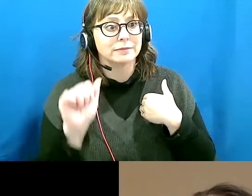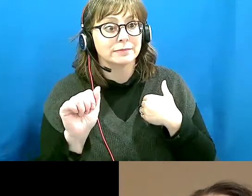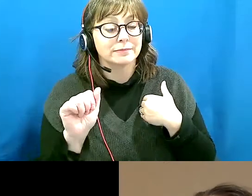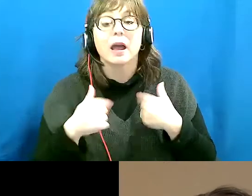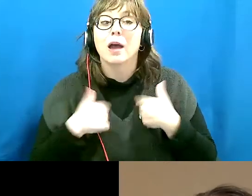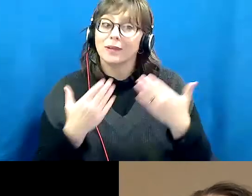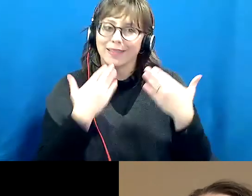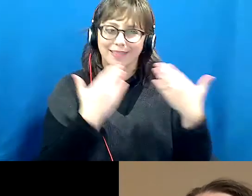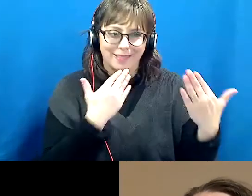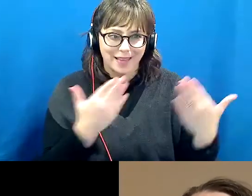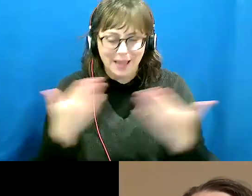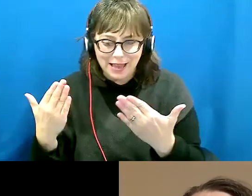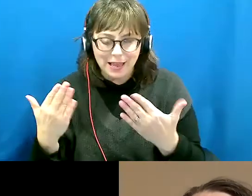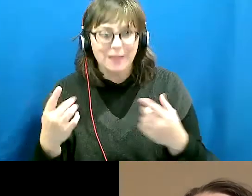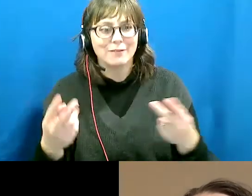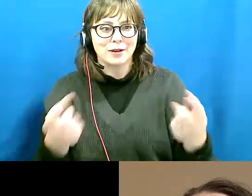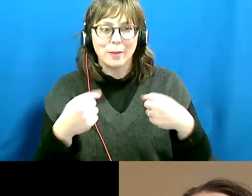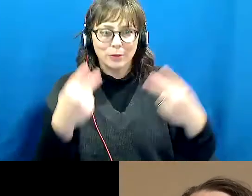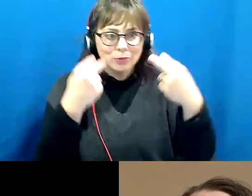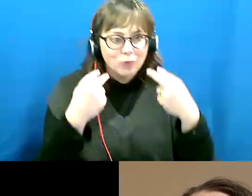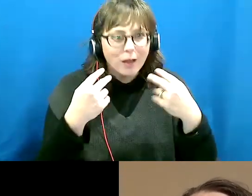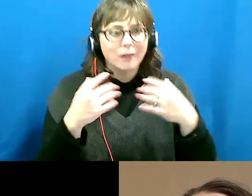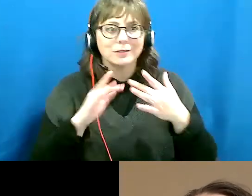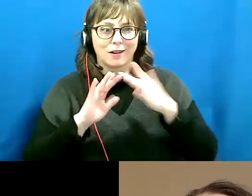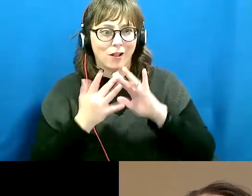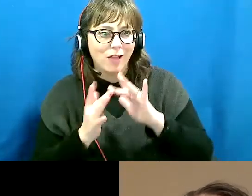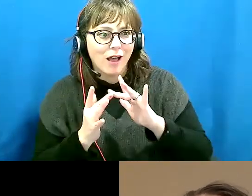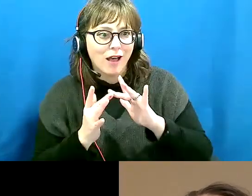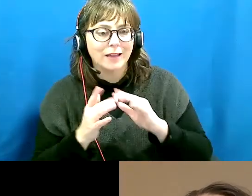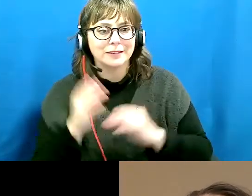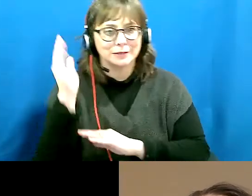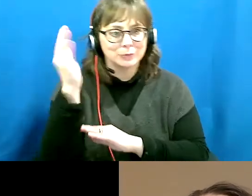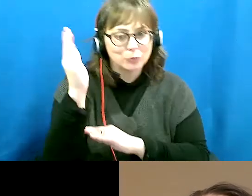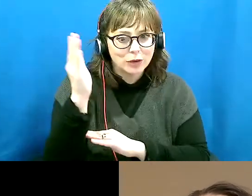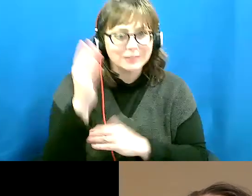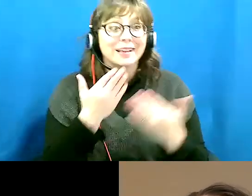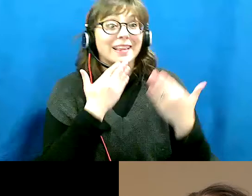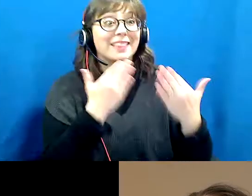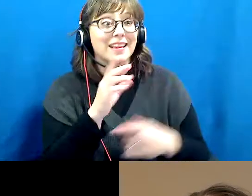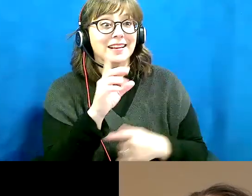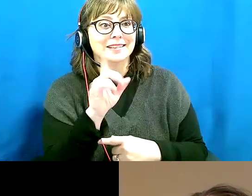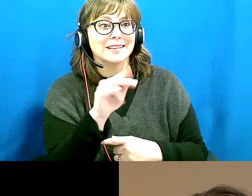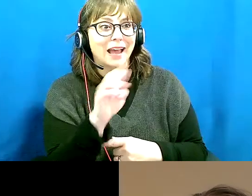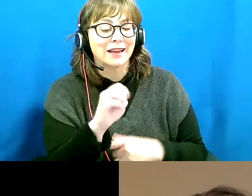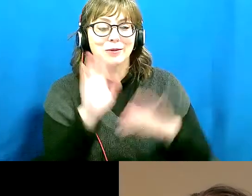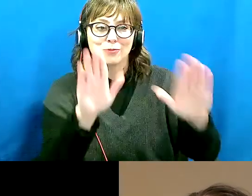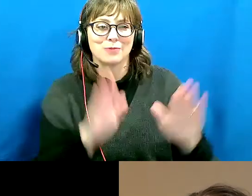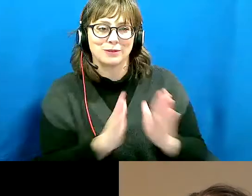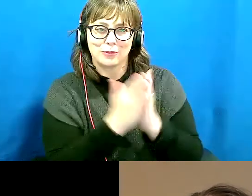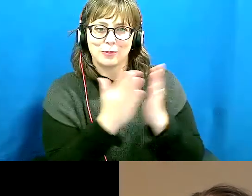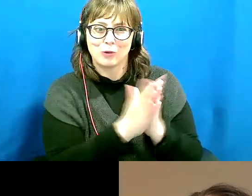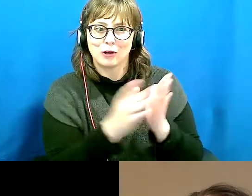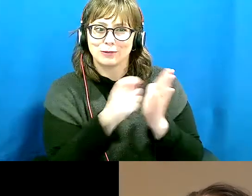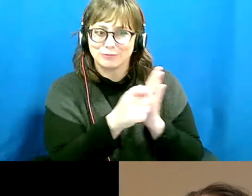everybody for coming today and being online as presenters. Thanks, Diane, for the great book that you have provided.